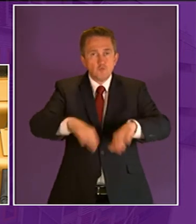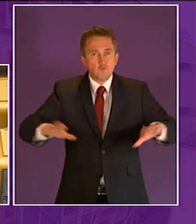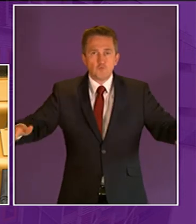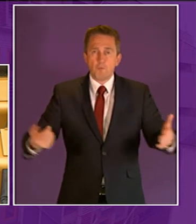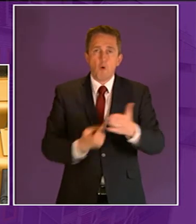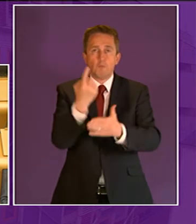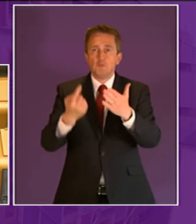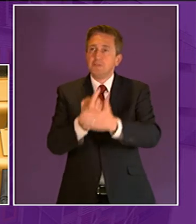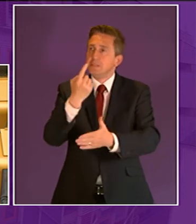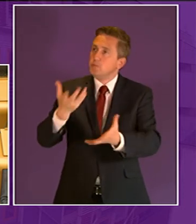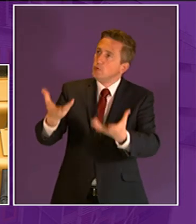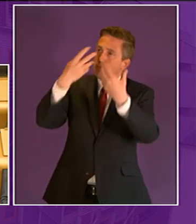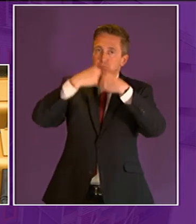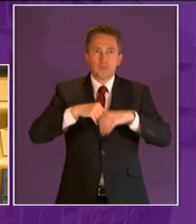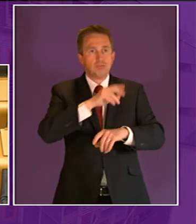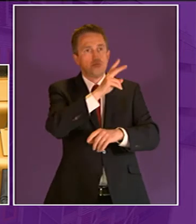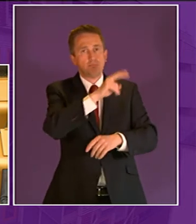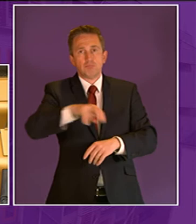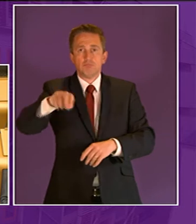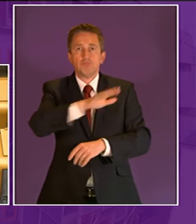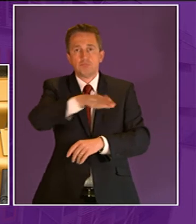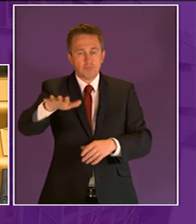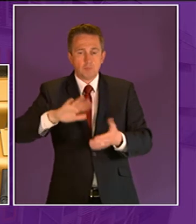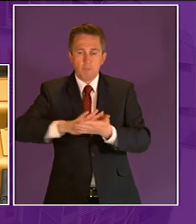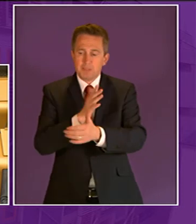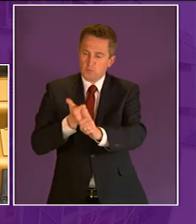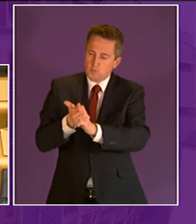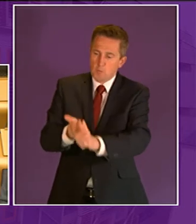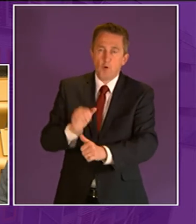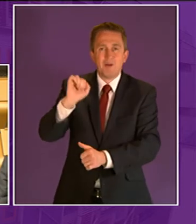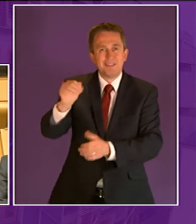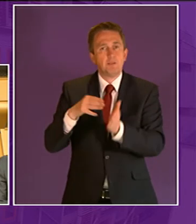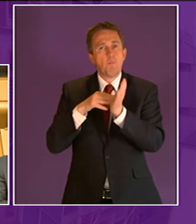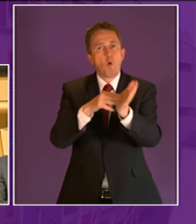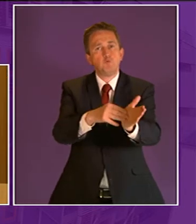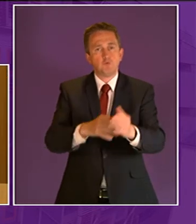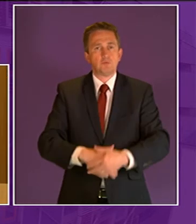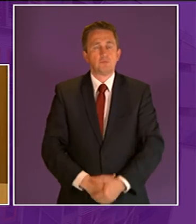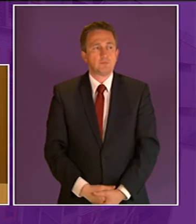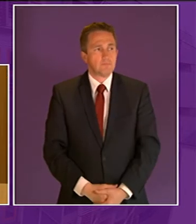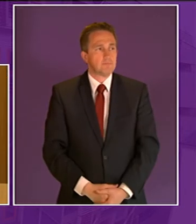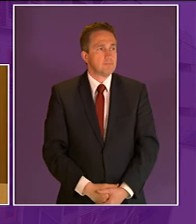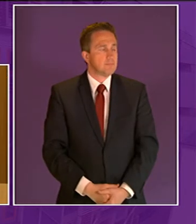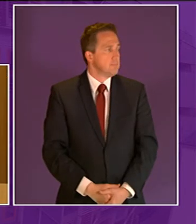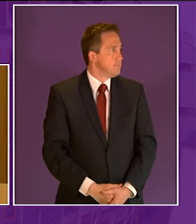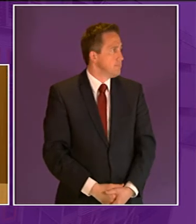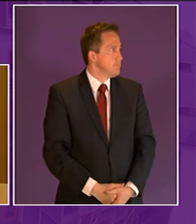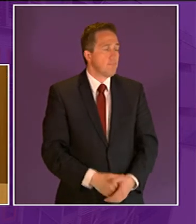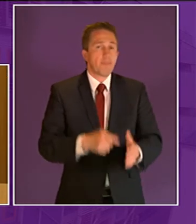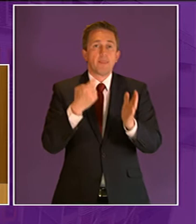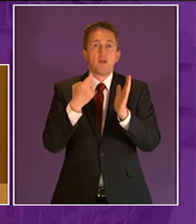scotland and therefore a pleasure in supporting brian whittle's motion thank you thank you very much mr scott i call ross great before by